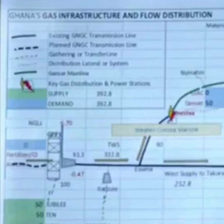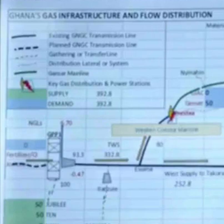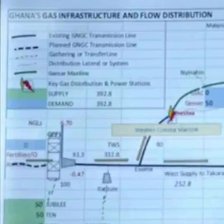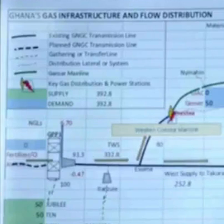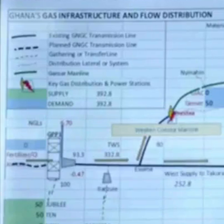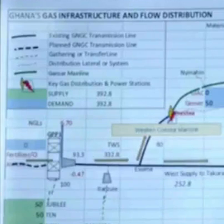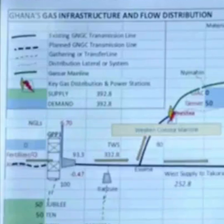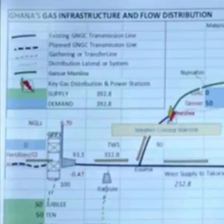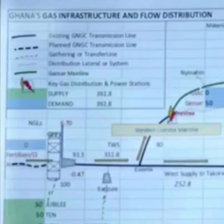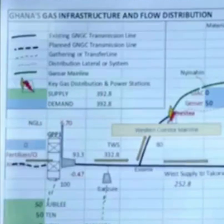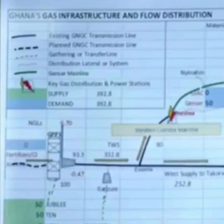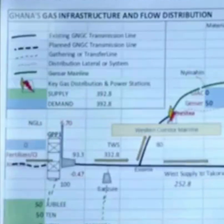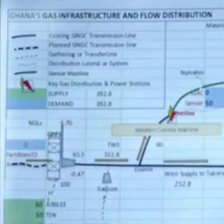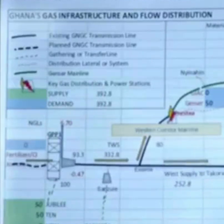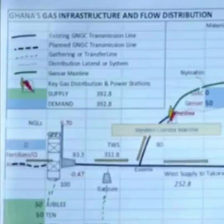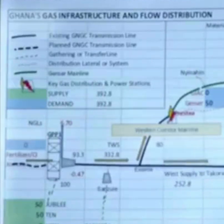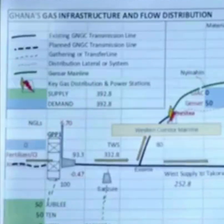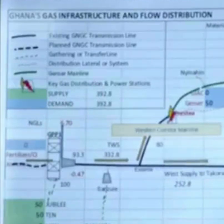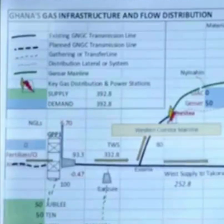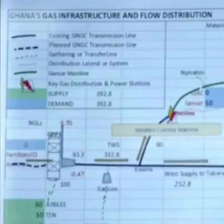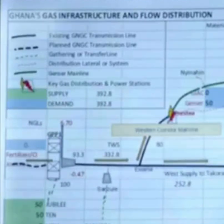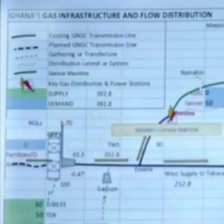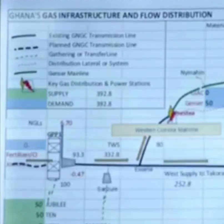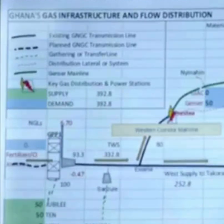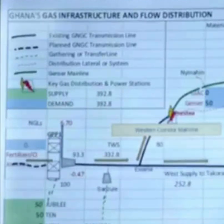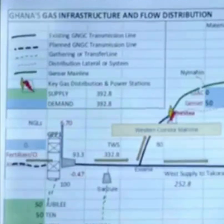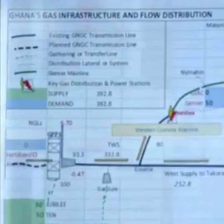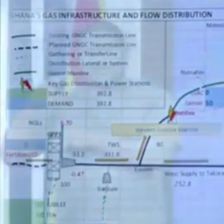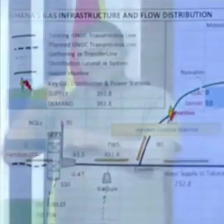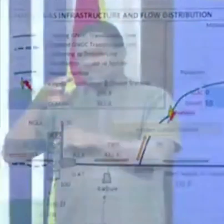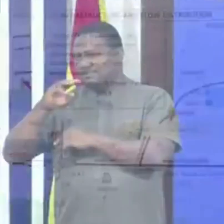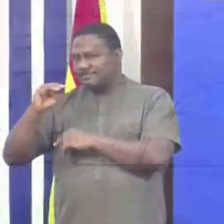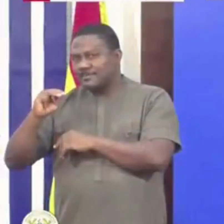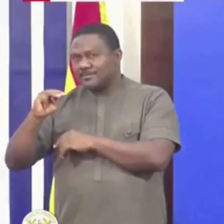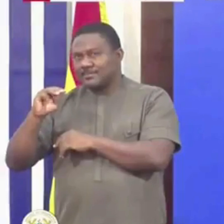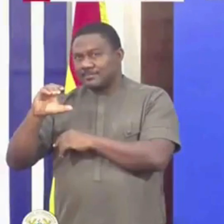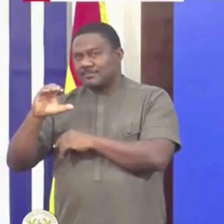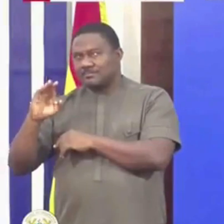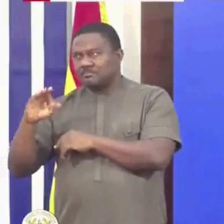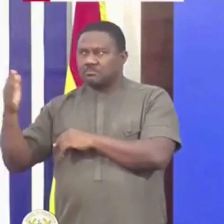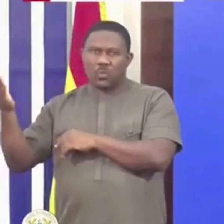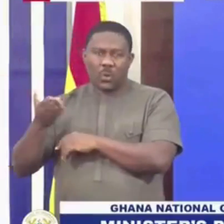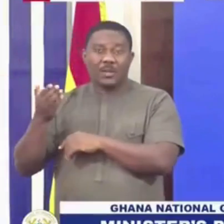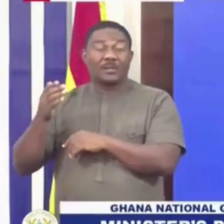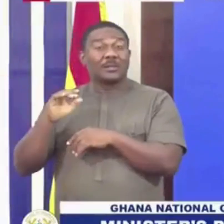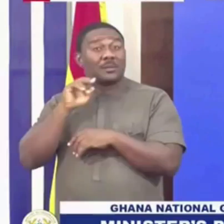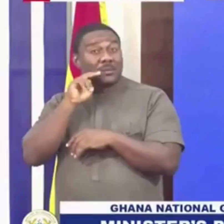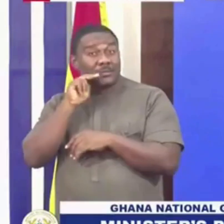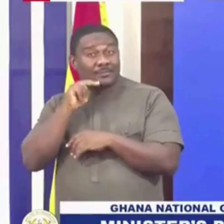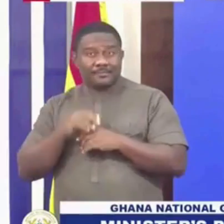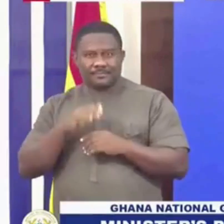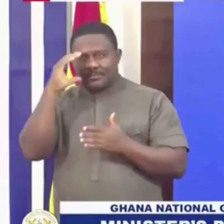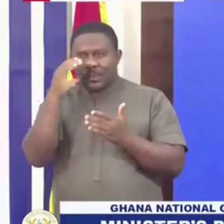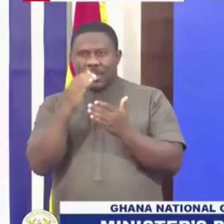Nigeria, about 60 million standard could be greater gas also coming from Nigeria. This is a picture of the gas, Ghana's gas